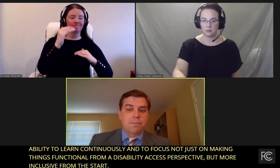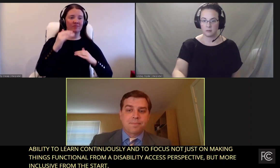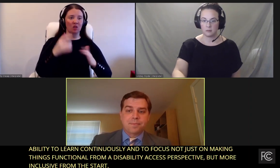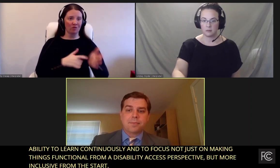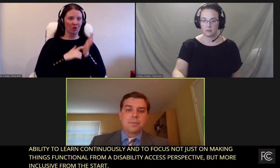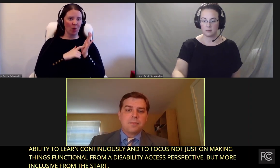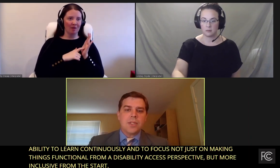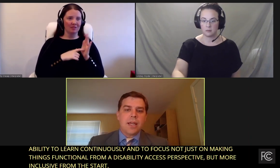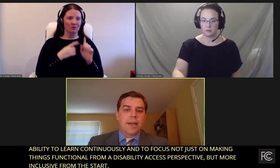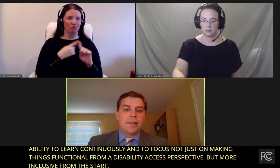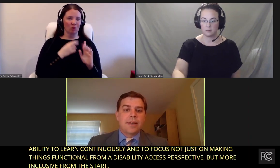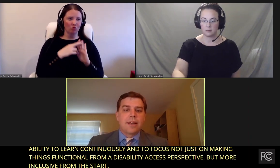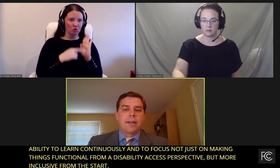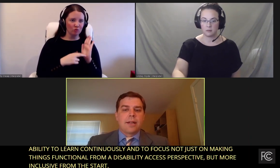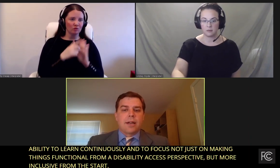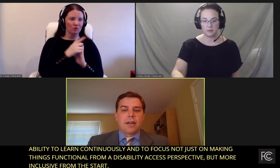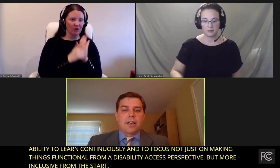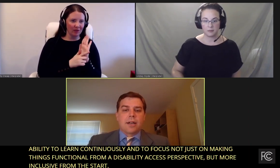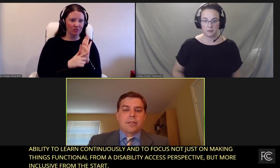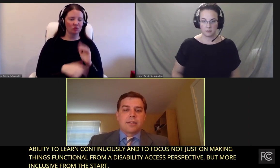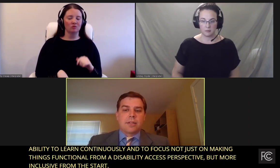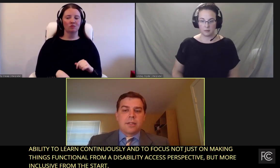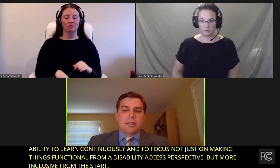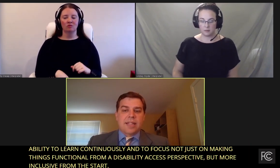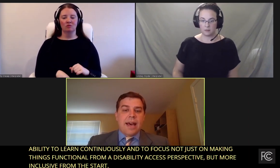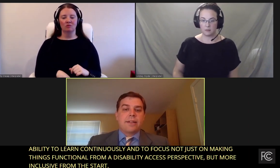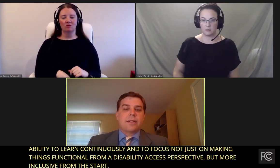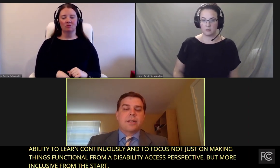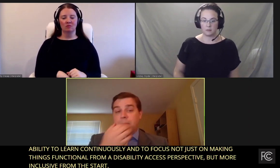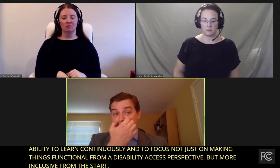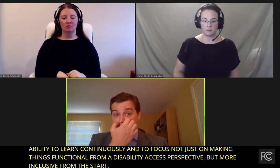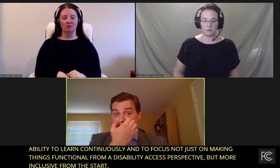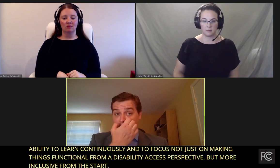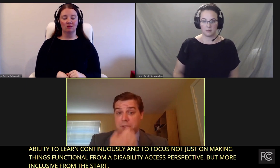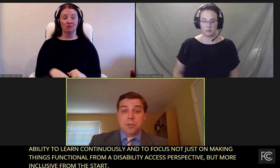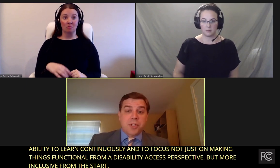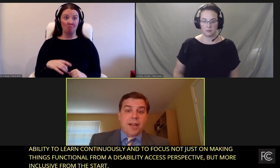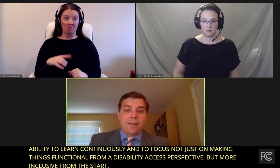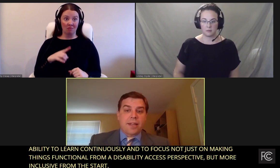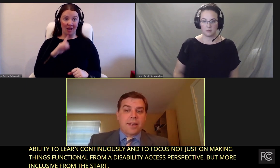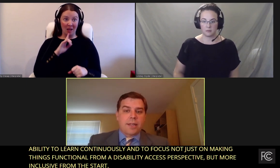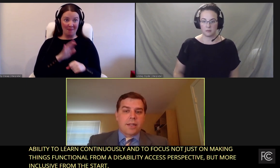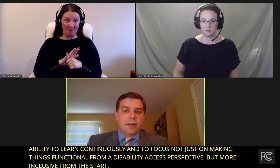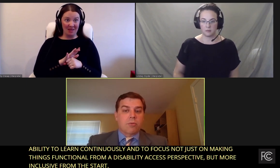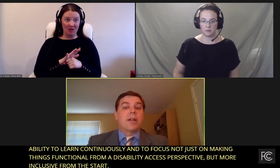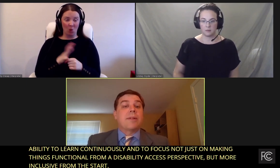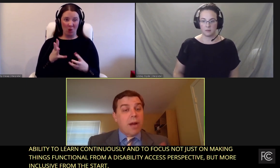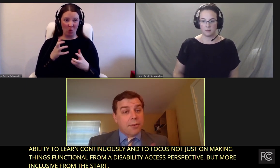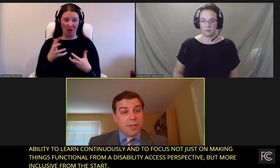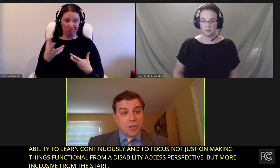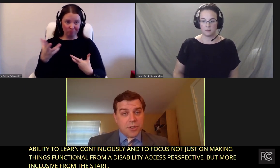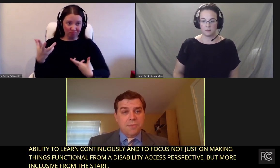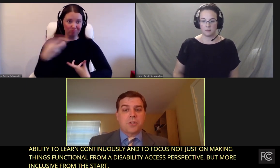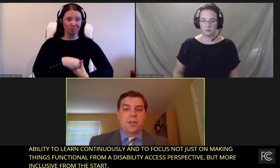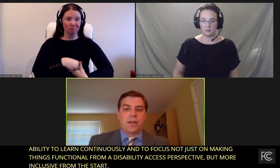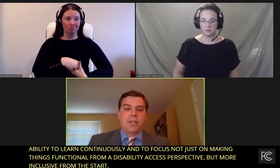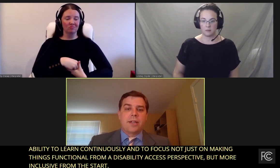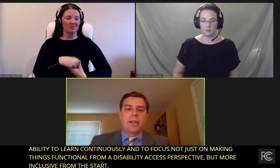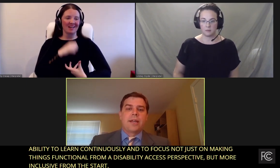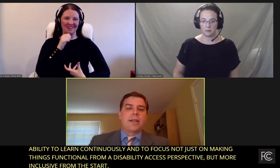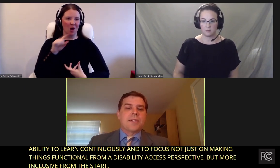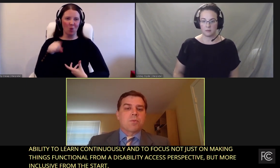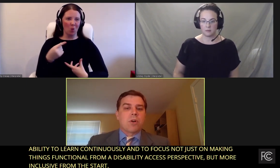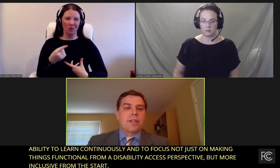regulations. And that commitment to inclusion, I think, rather than just